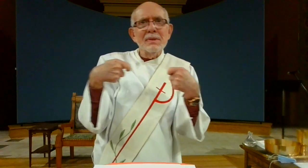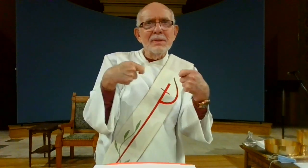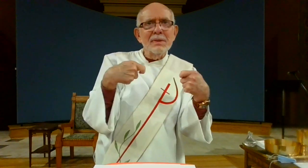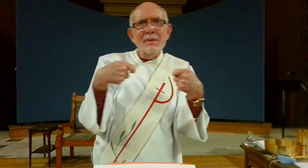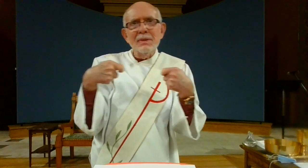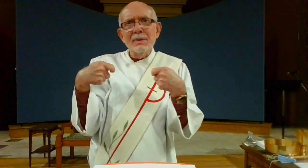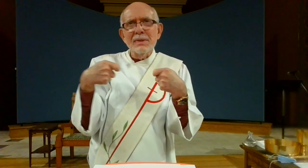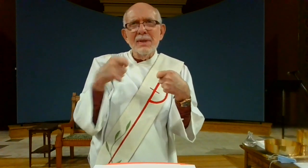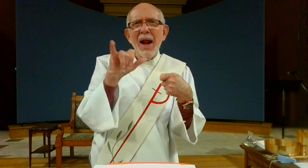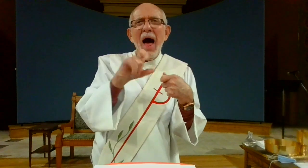feeling of